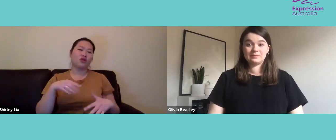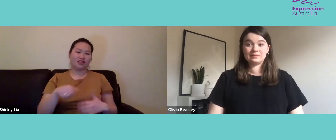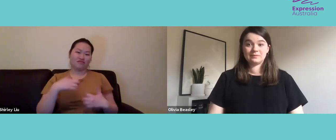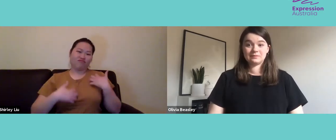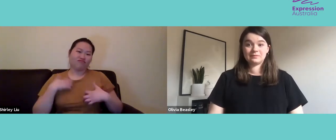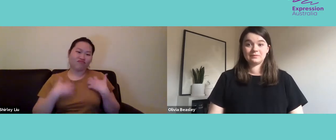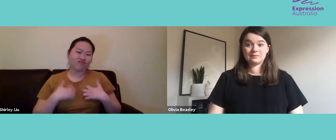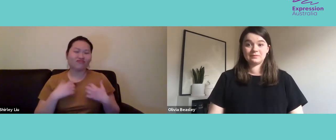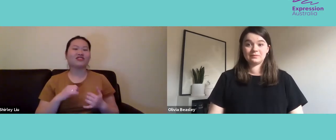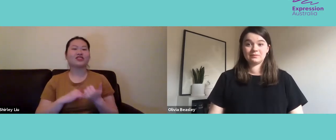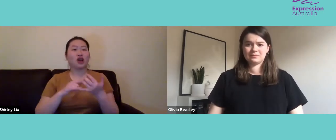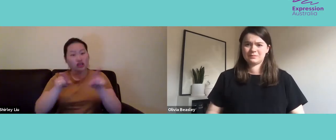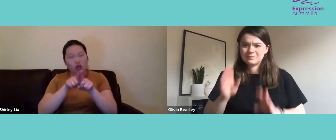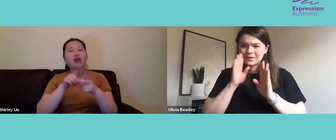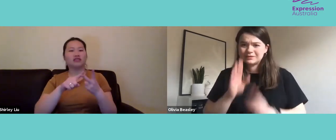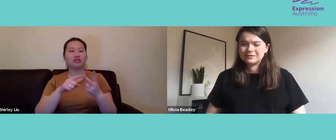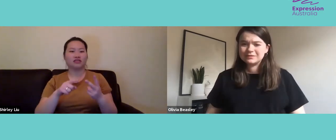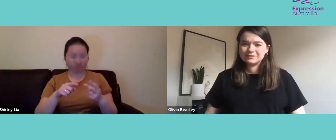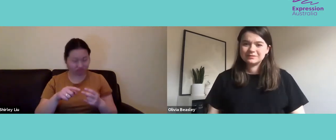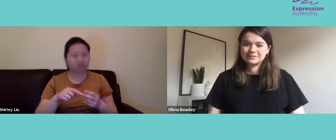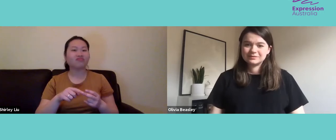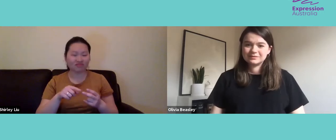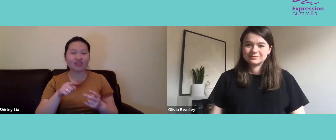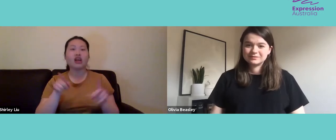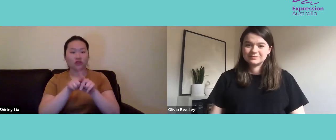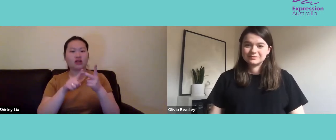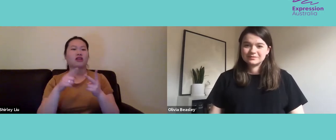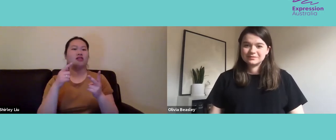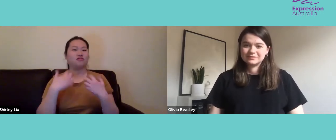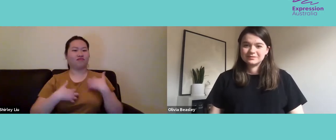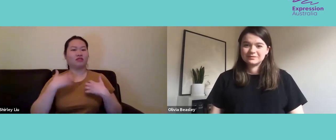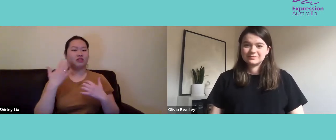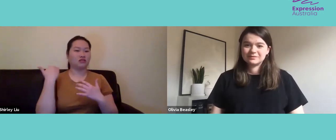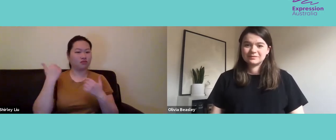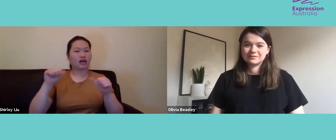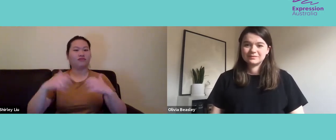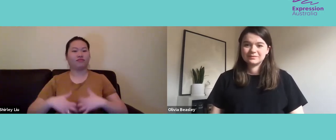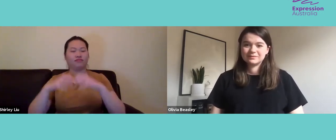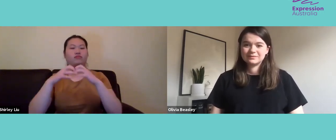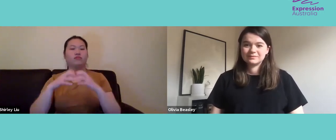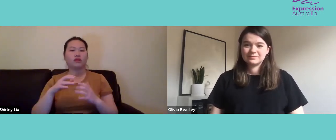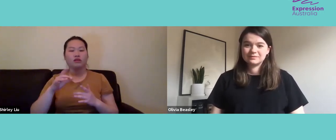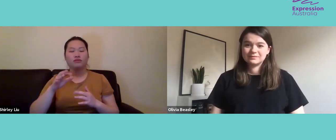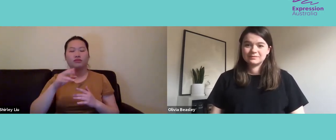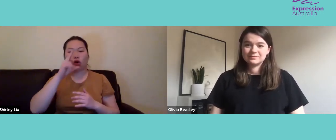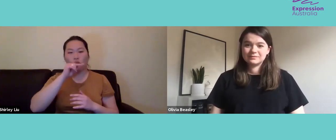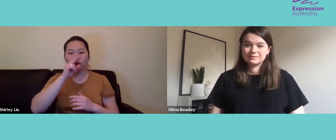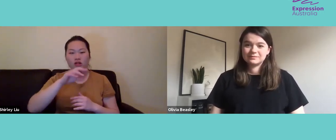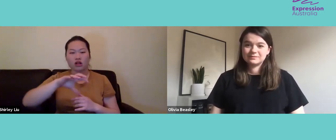very exciting. Yes. And also, I'm excited. Recently, we managed to set up